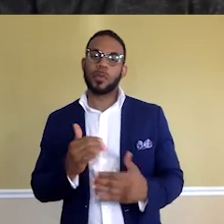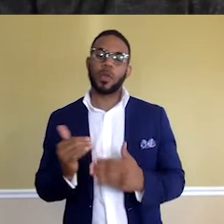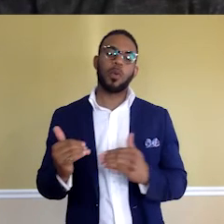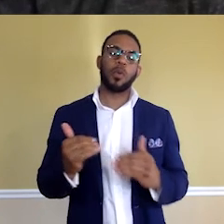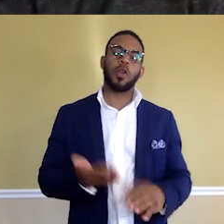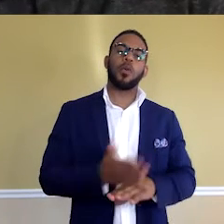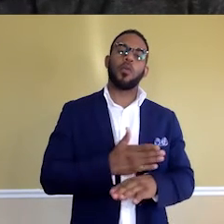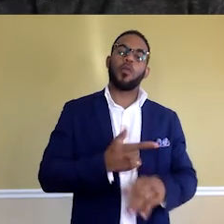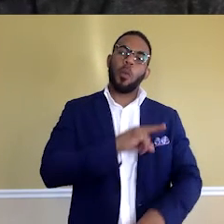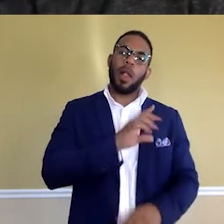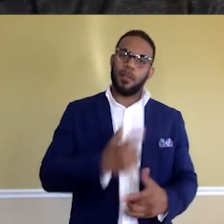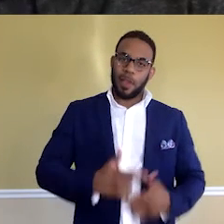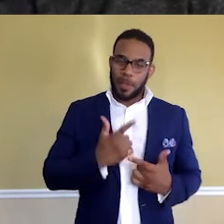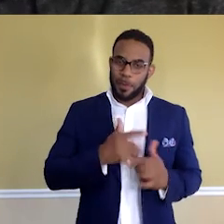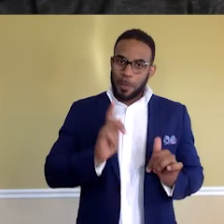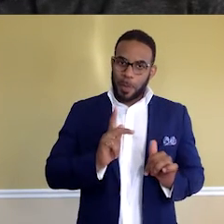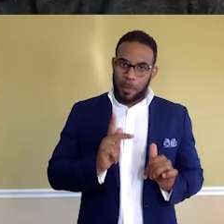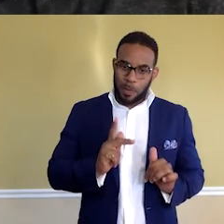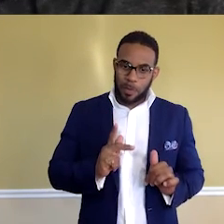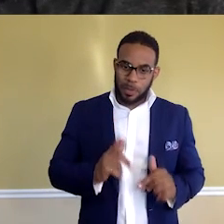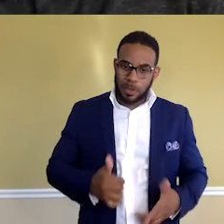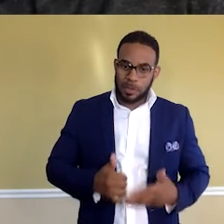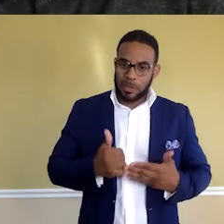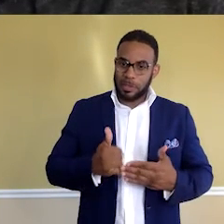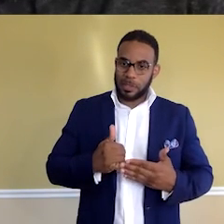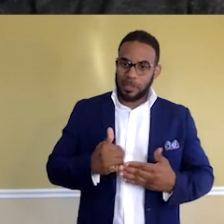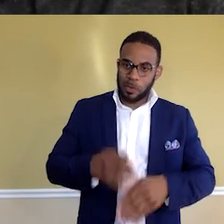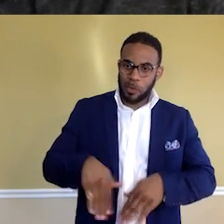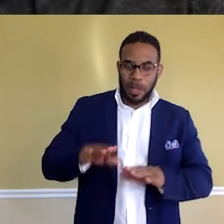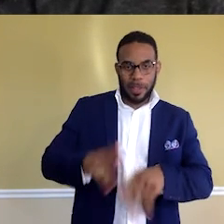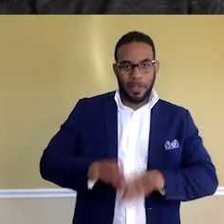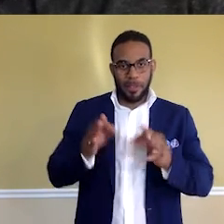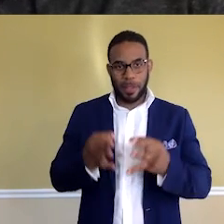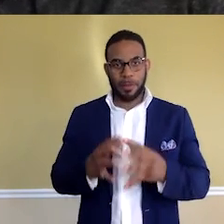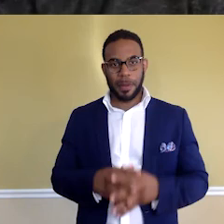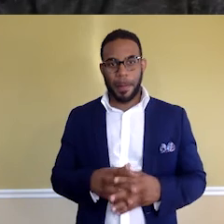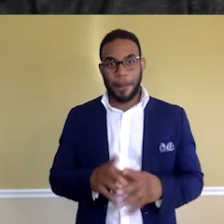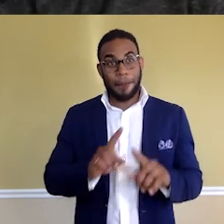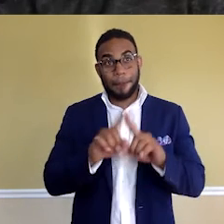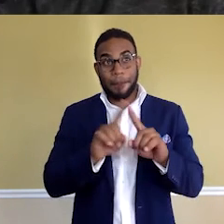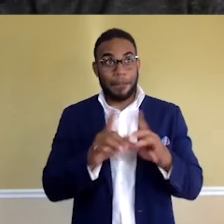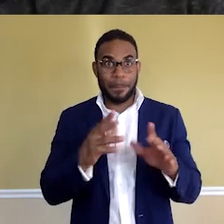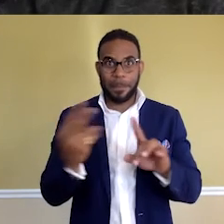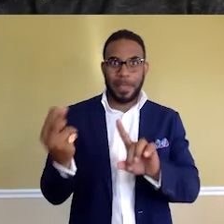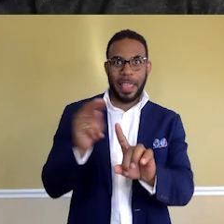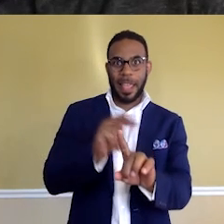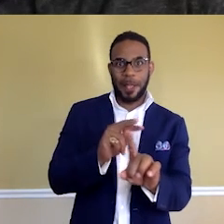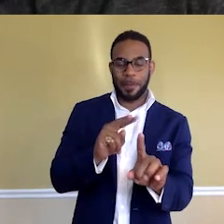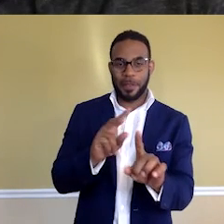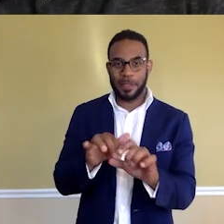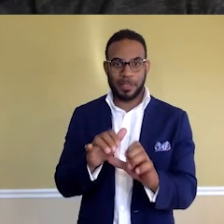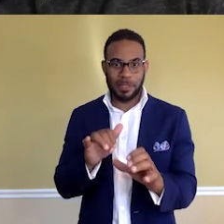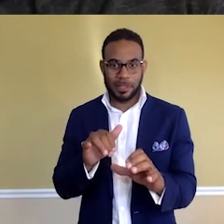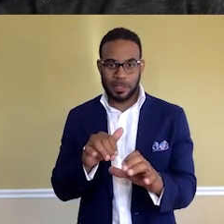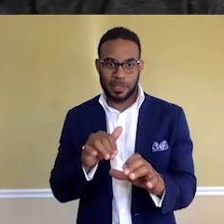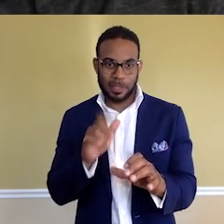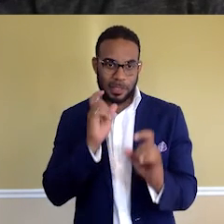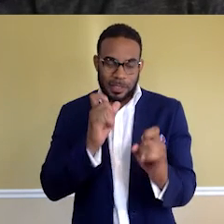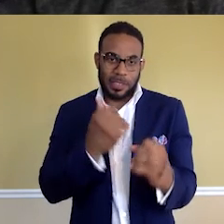life of people over here with the tech that we know. A lot of people are doing this with different aspects in their particular field. So, I'm a tech